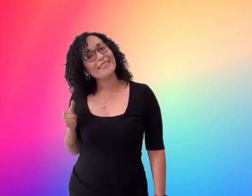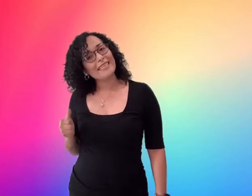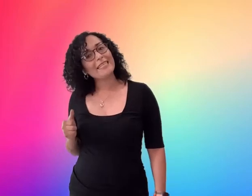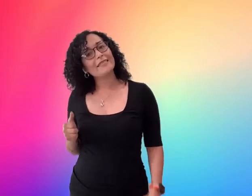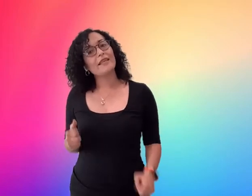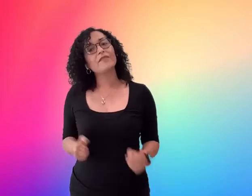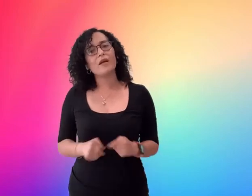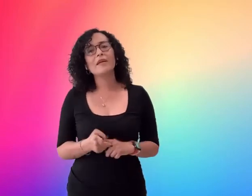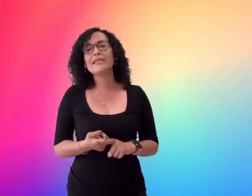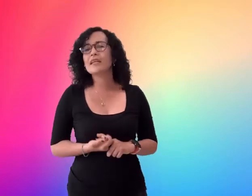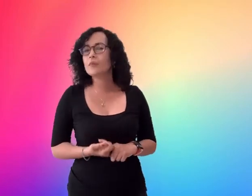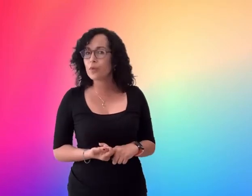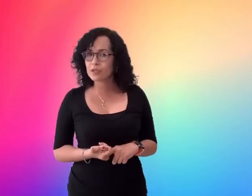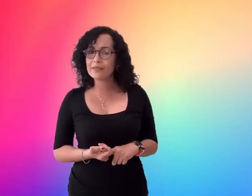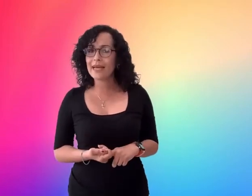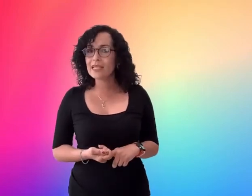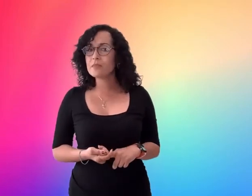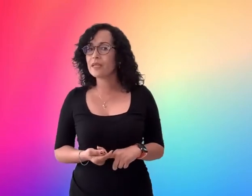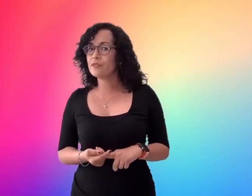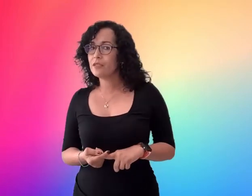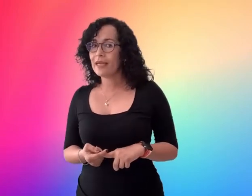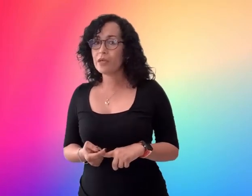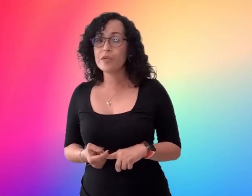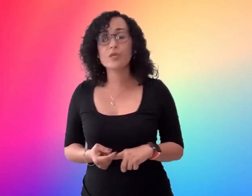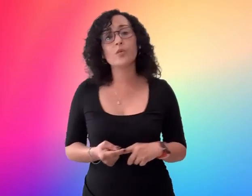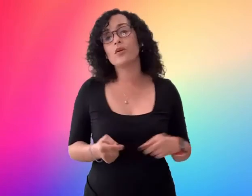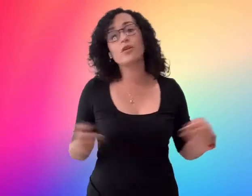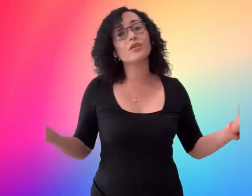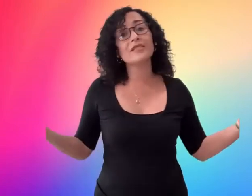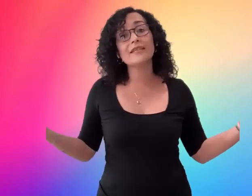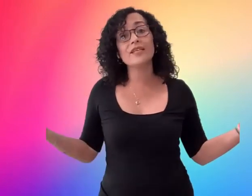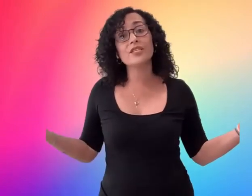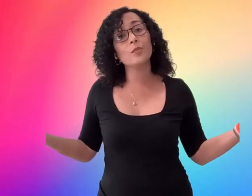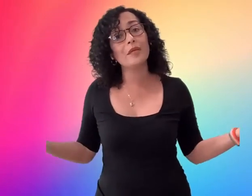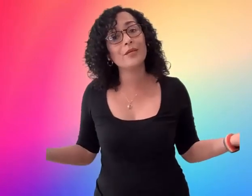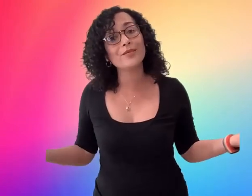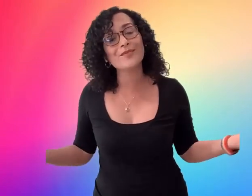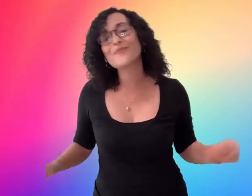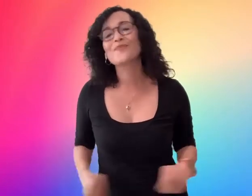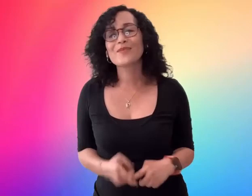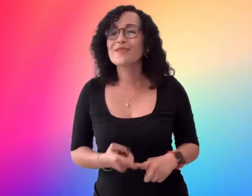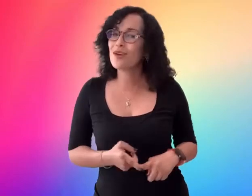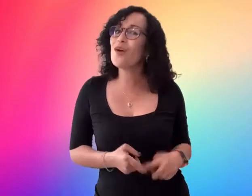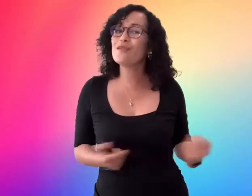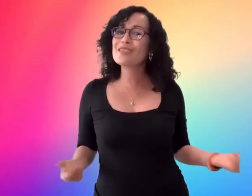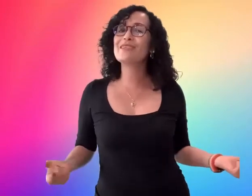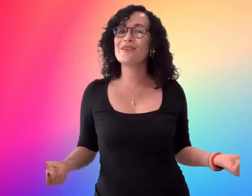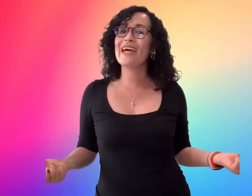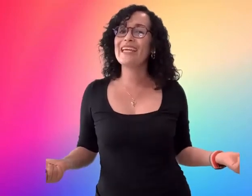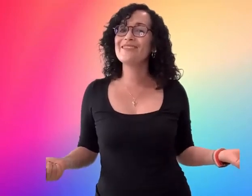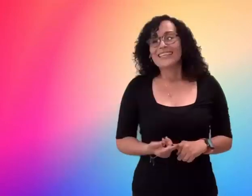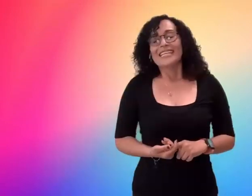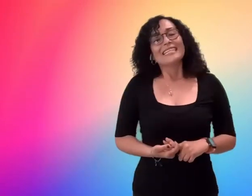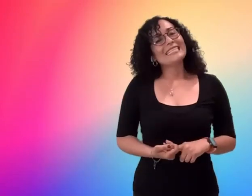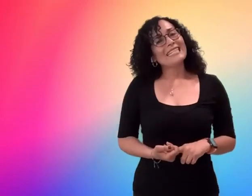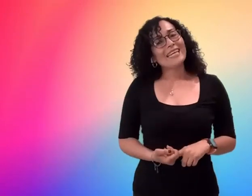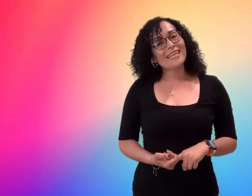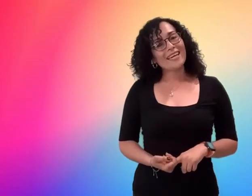is that grammar is an important aspect of the language where learners have teachers opinions obviously vary taking an